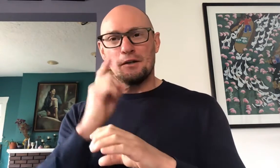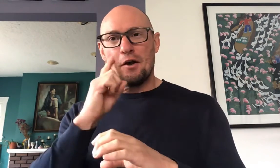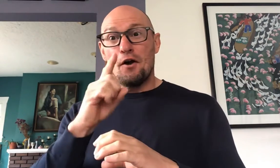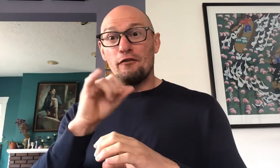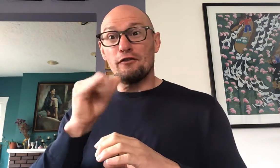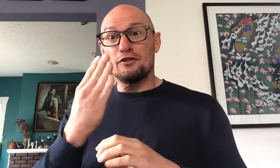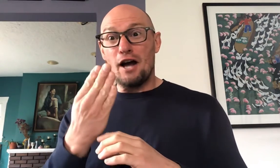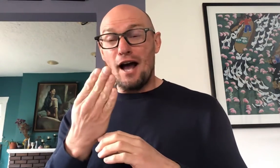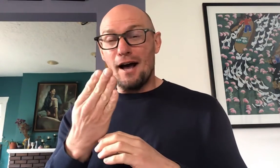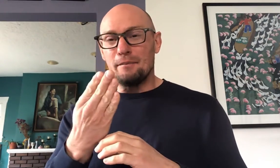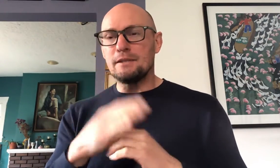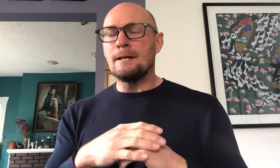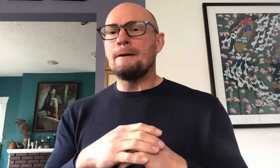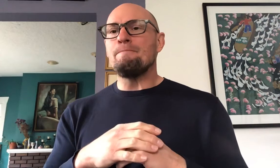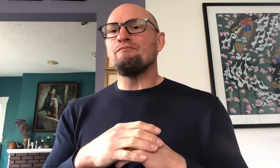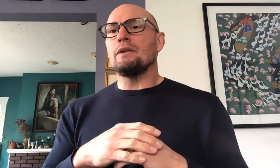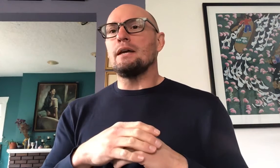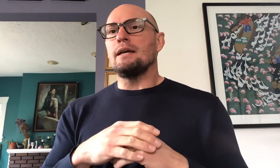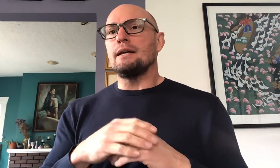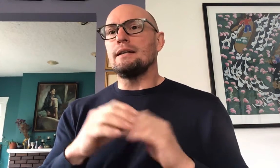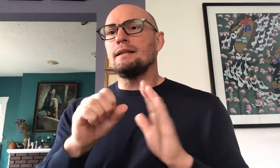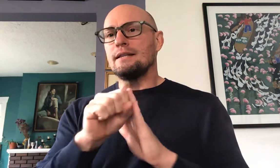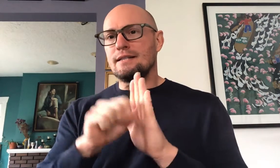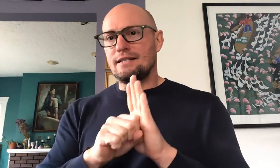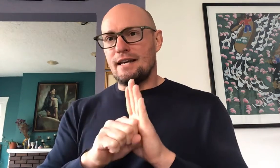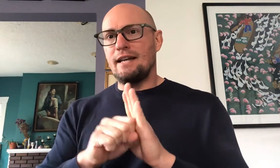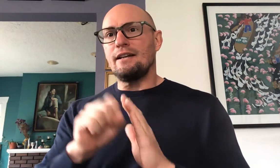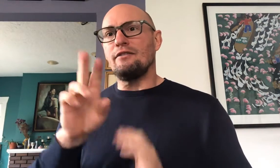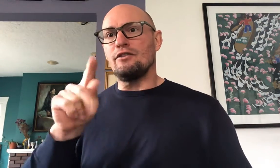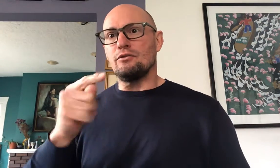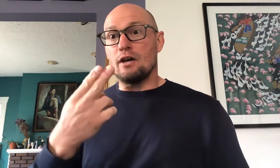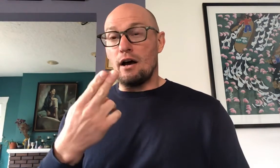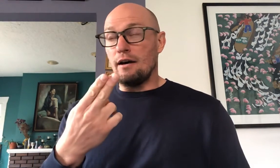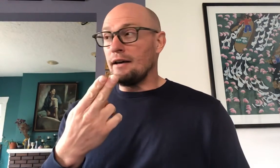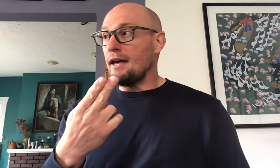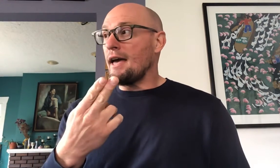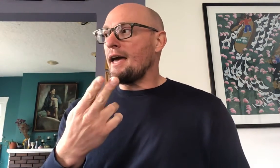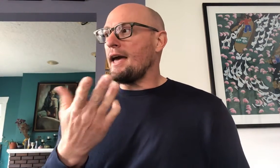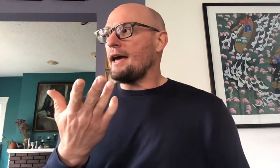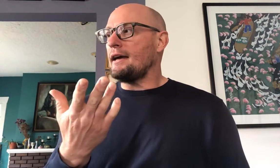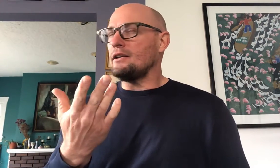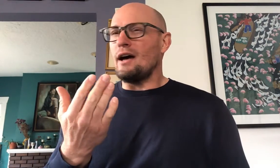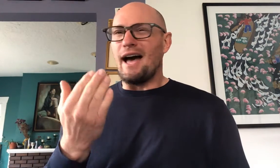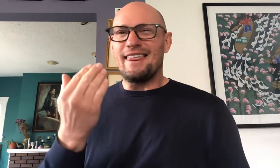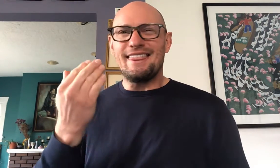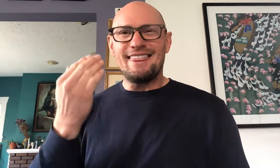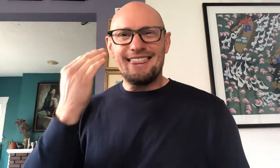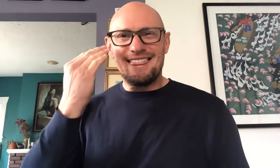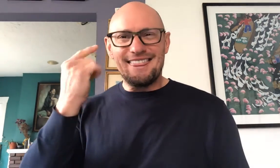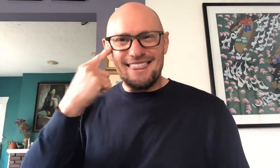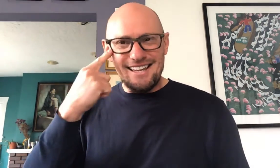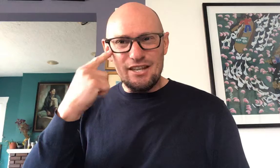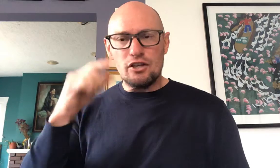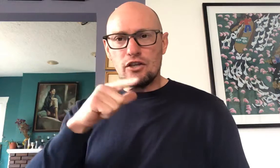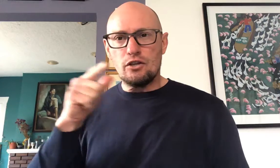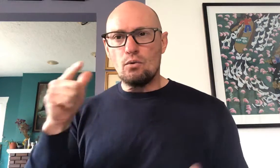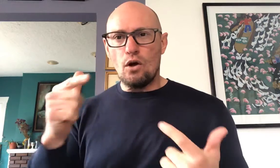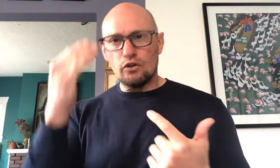for jobs in the state of Utah Utah and I think you all